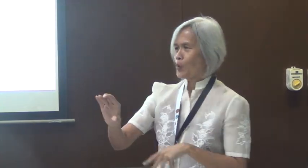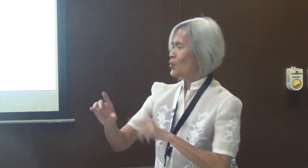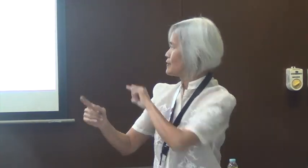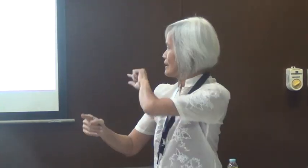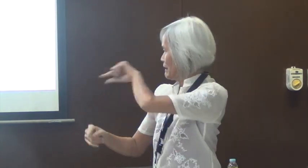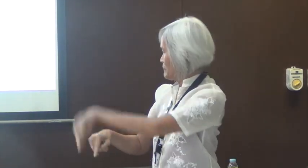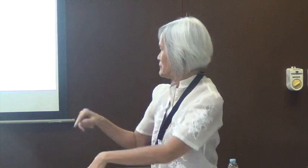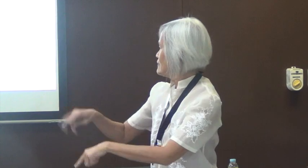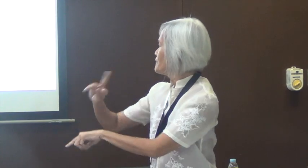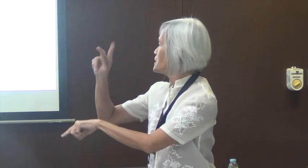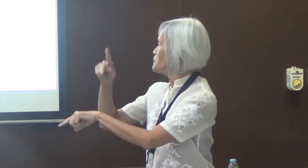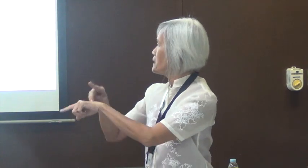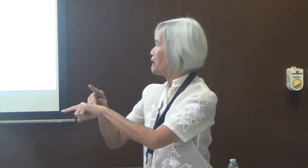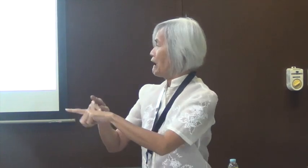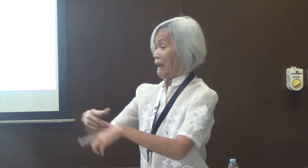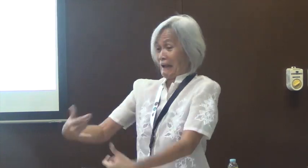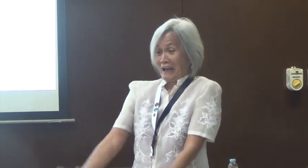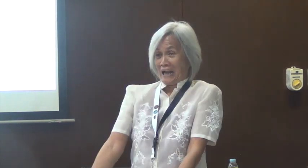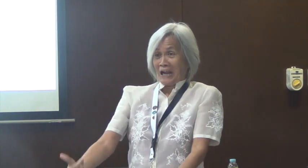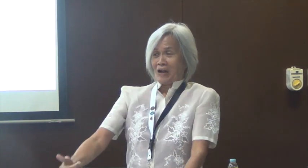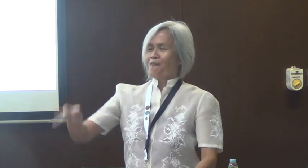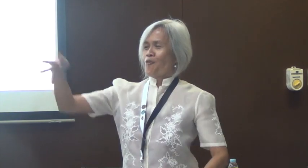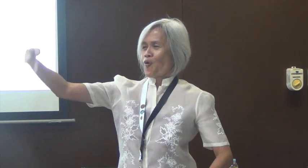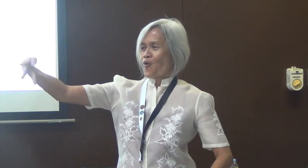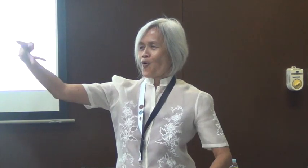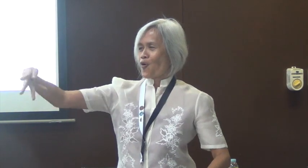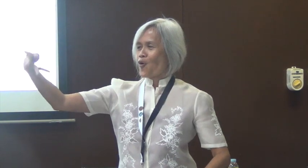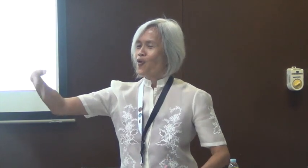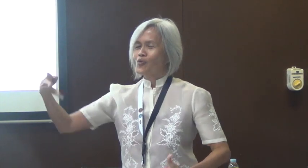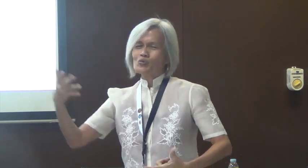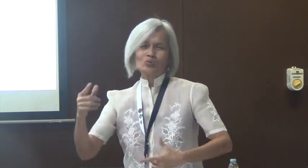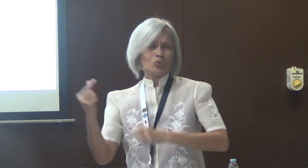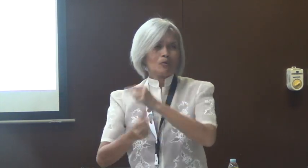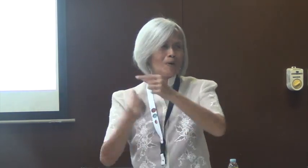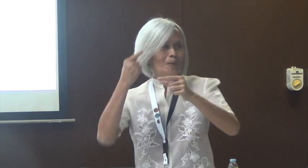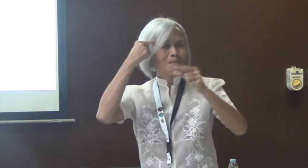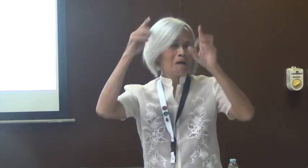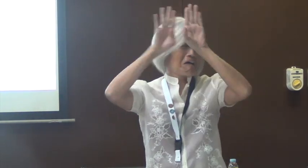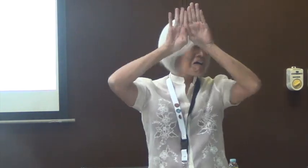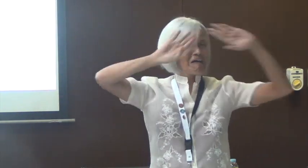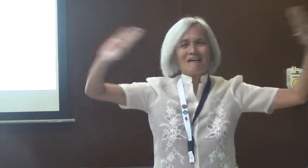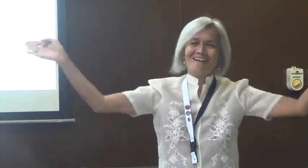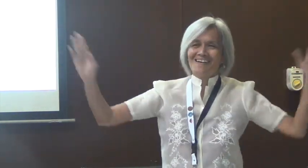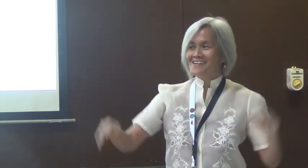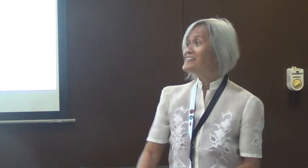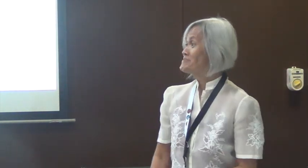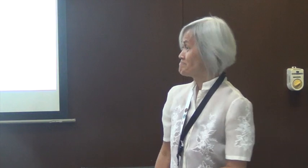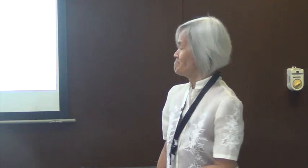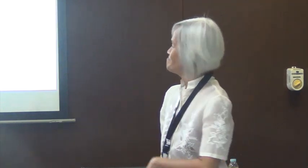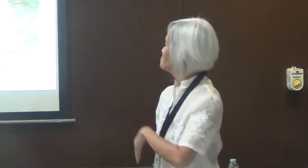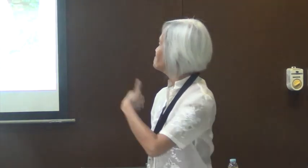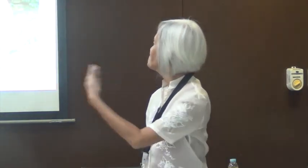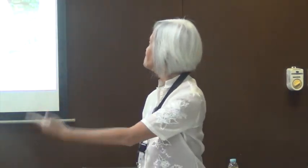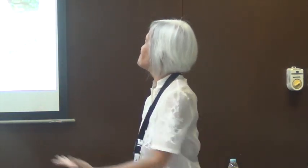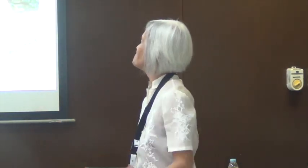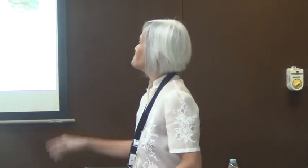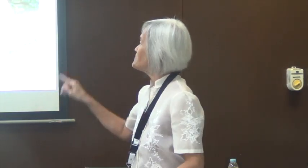third. The third, when the Peace Corps volunteers came. And now we're at the fourth wave, where you have a global community.